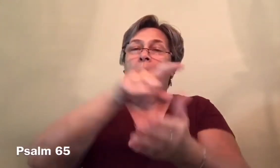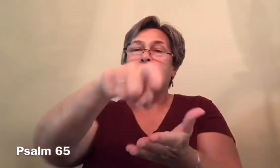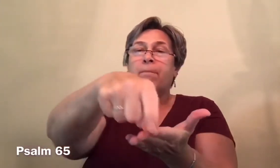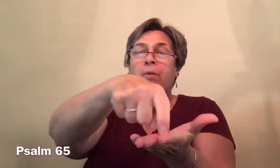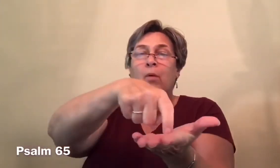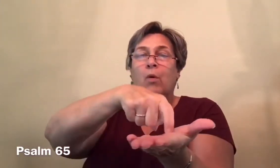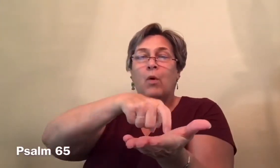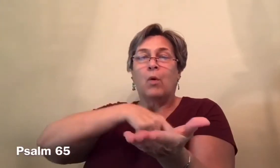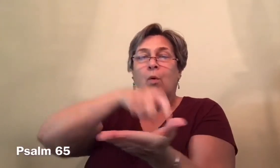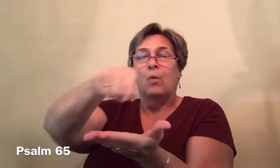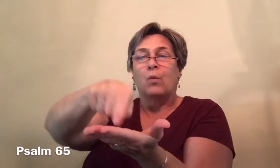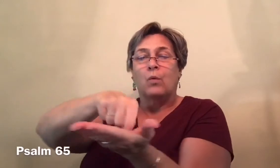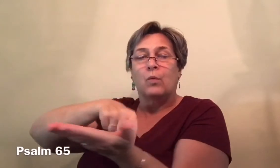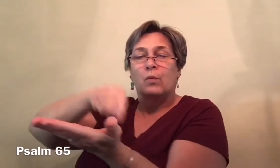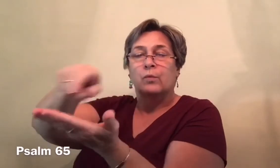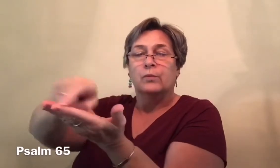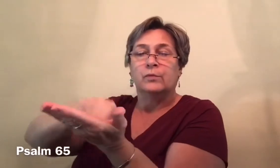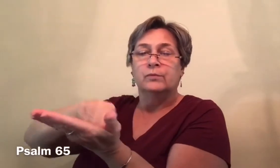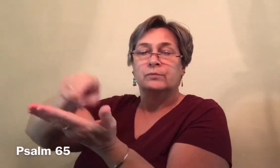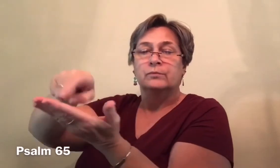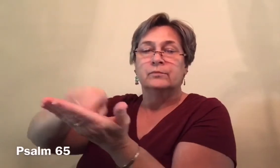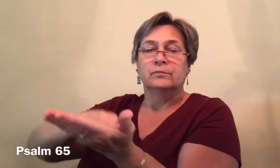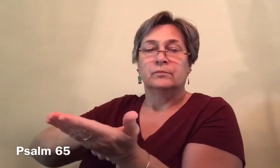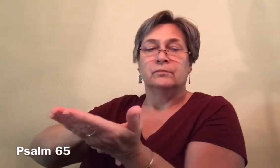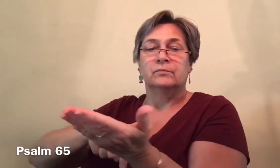breaking up its clods,